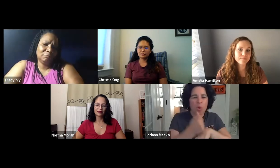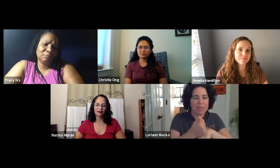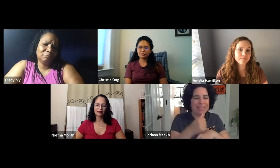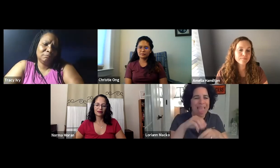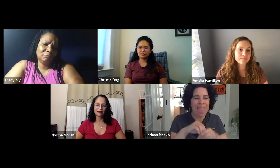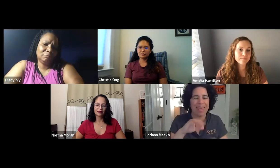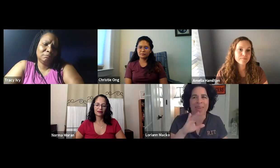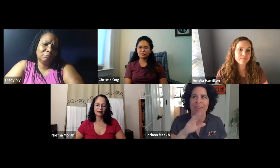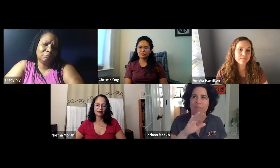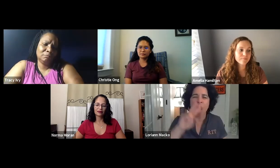temporary though.